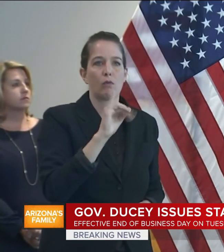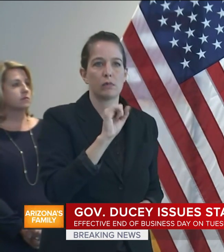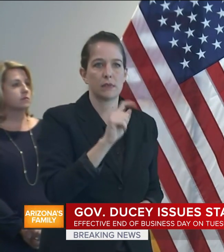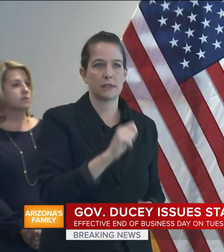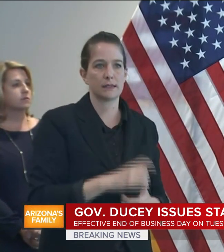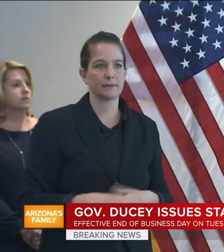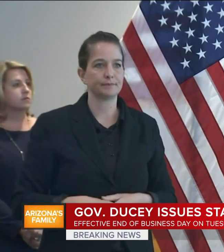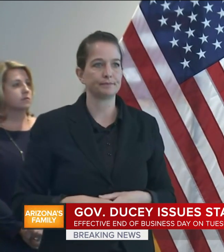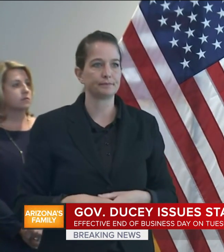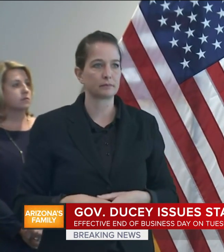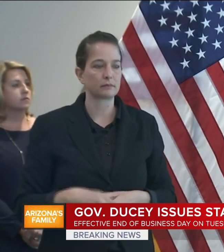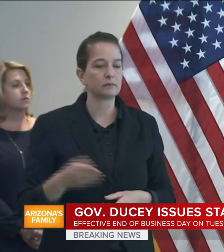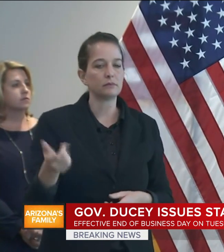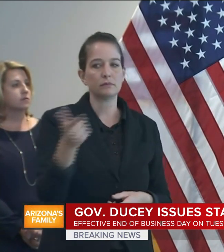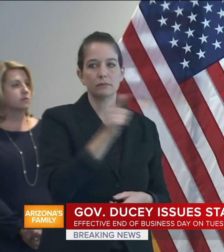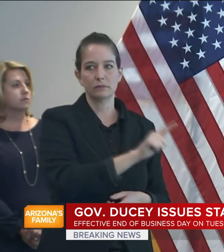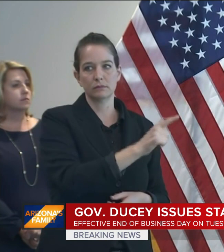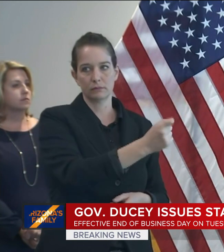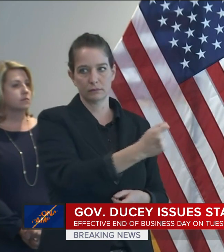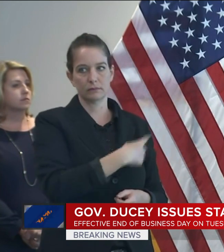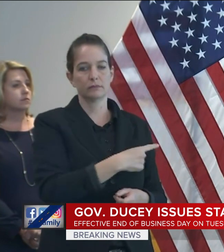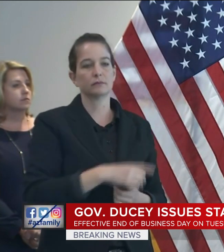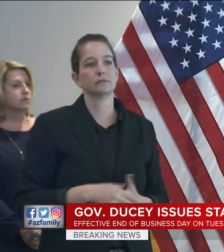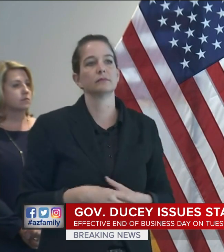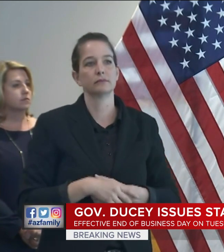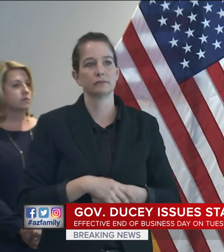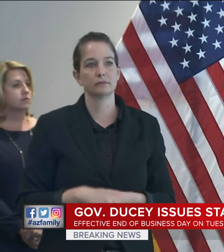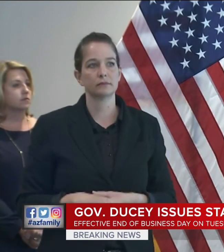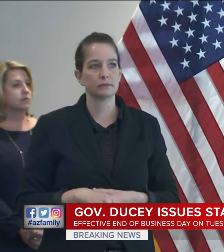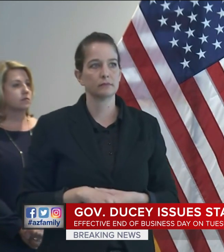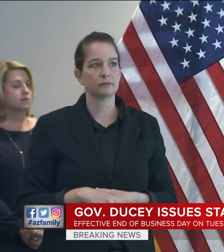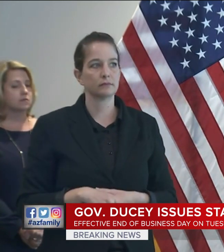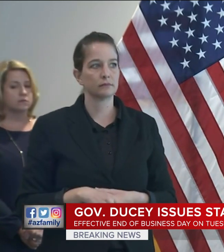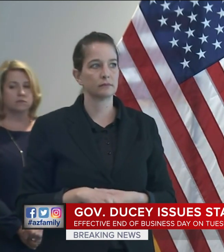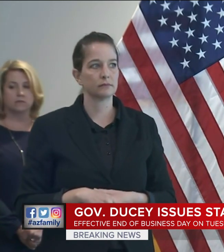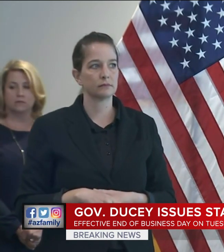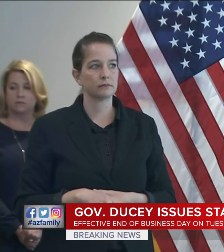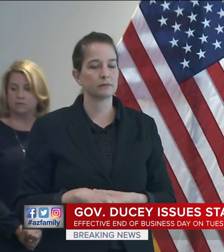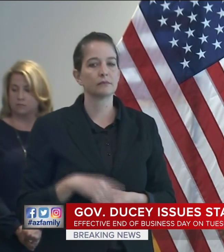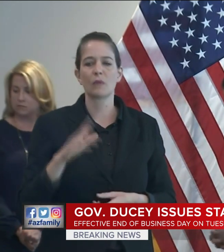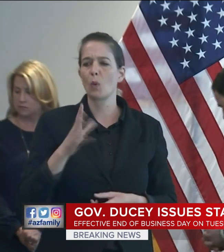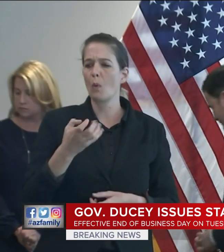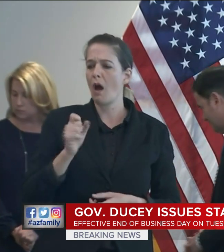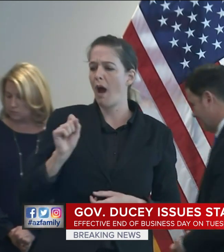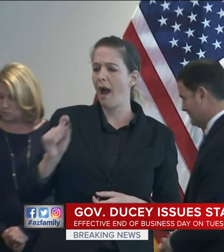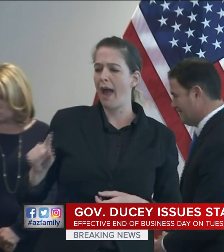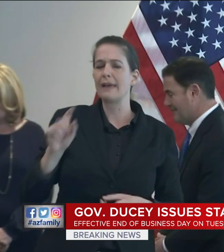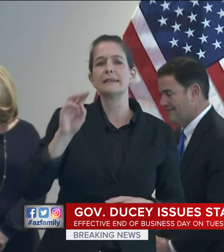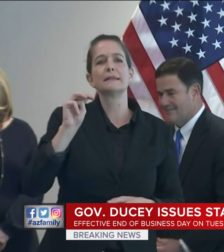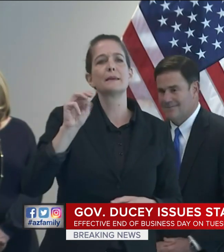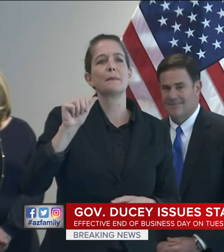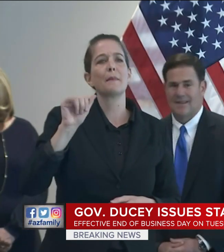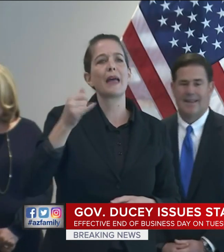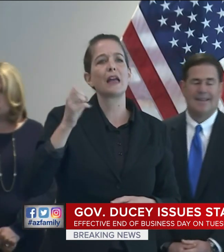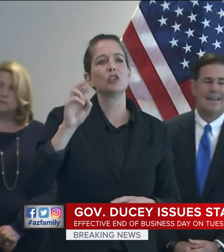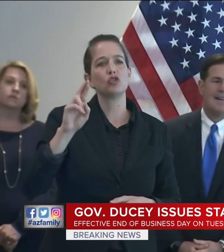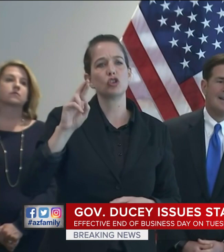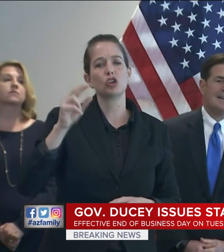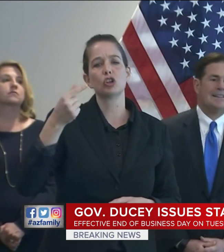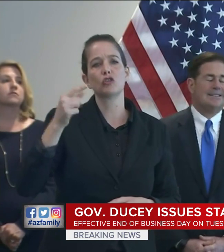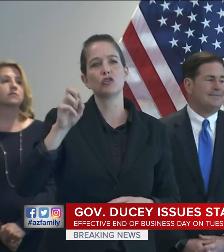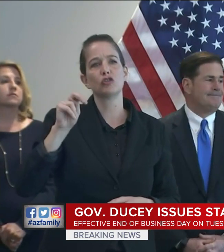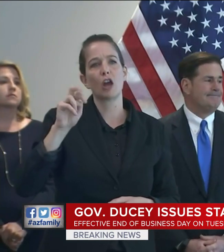Hi. This is question for Major General McGuire as well as Dr. Eric Brist.